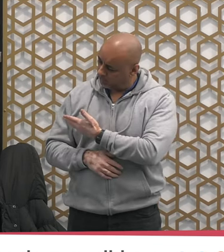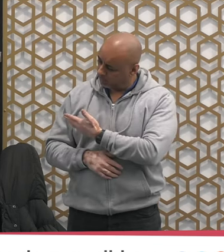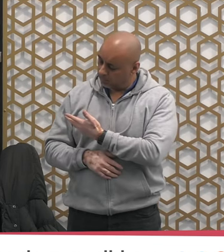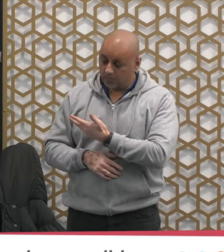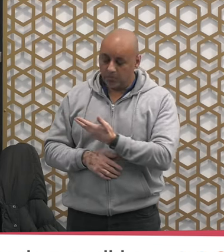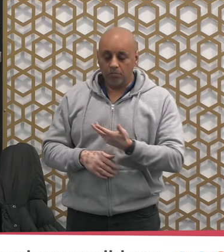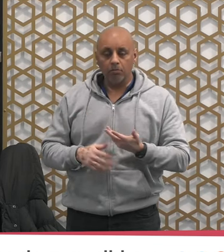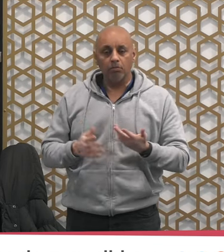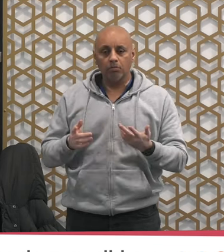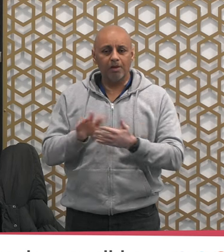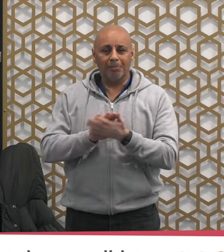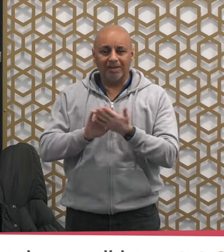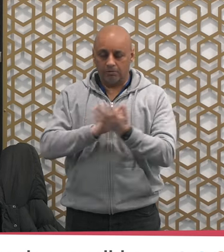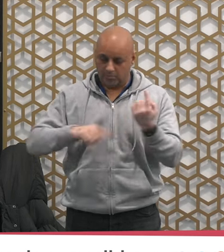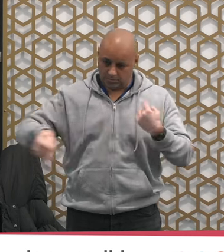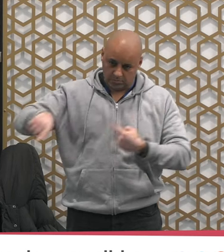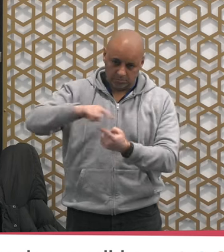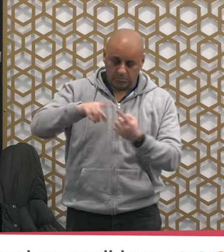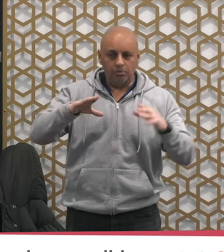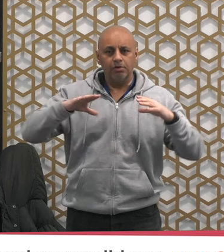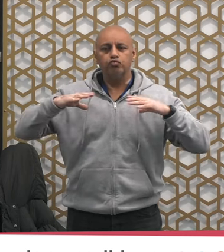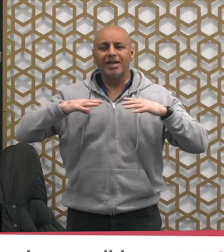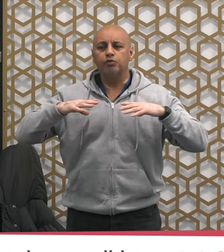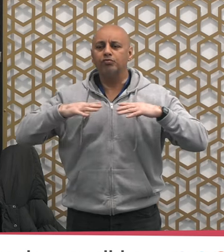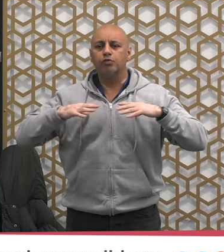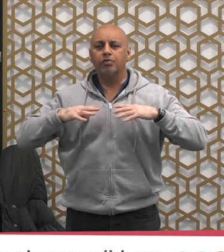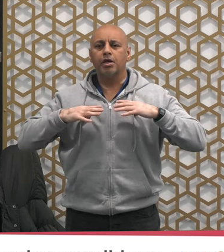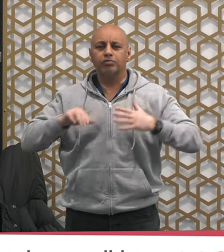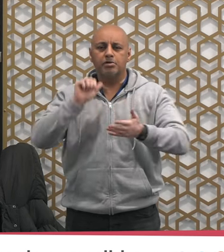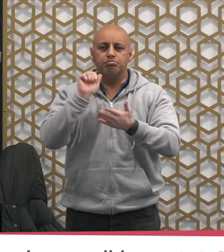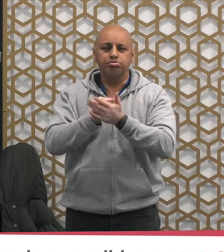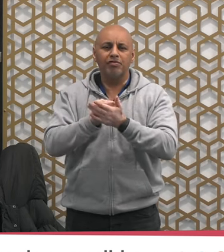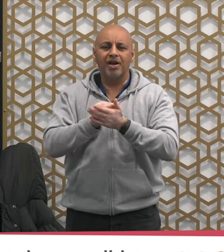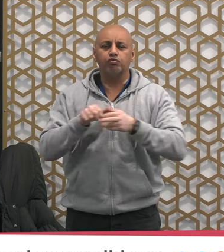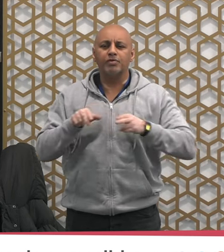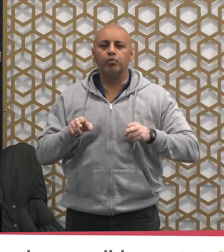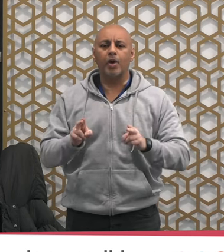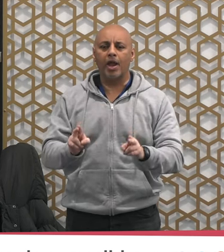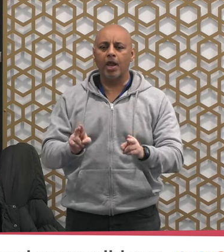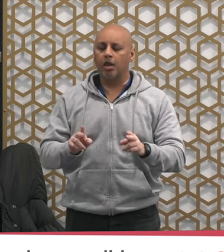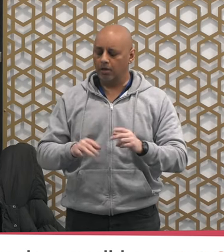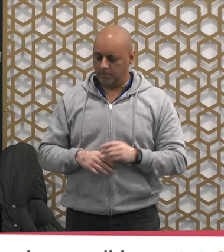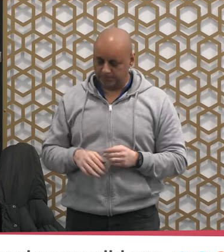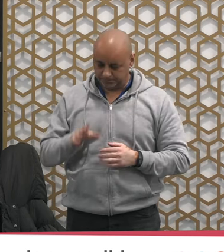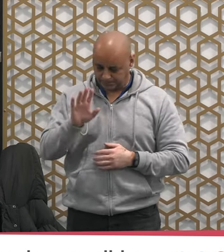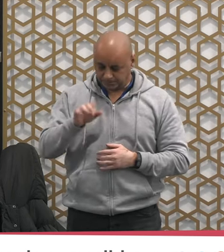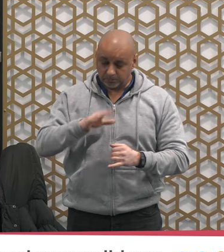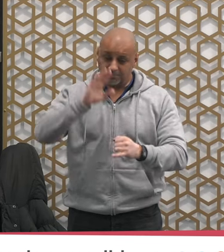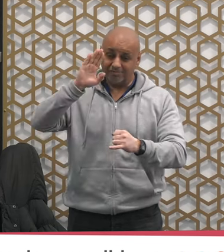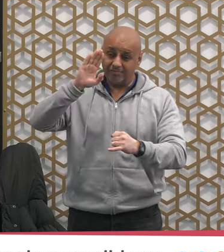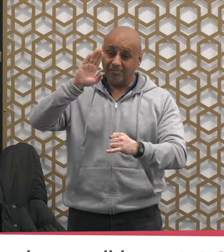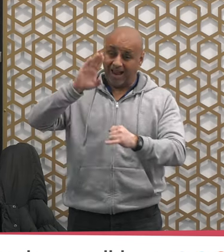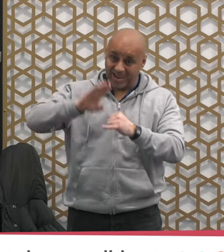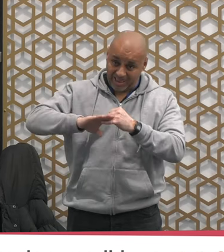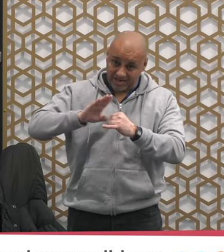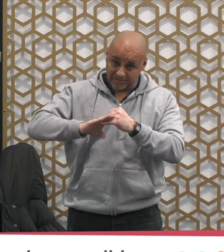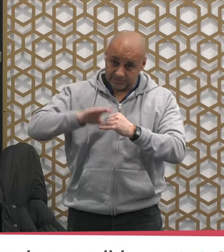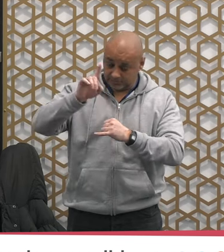for the month of Ramadan and lastly my dear brother and sister in Islam the month of Ramadan is the